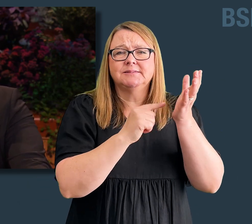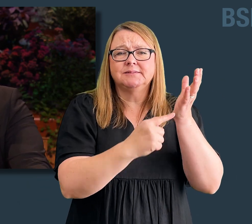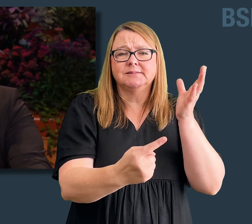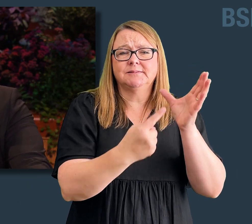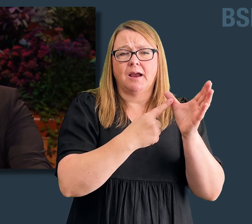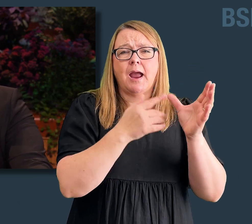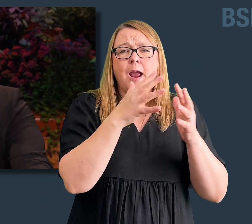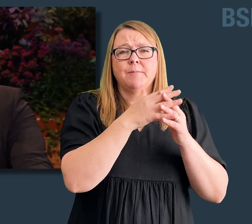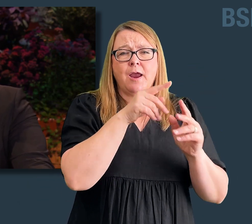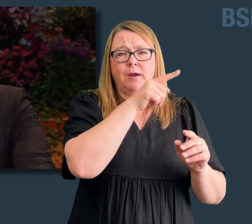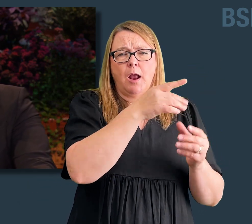States.